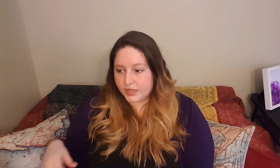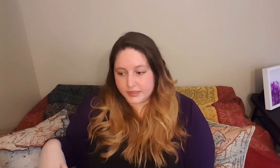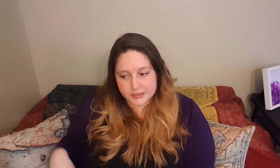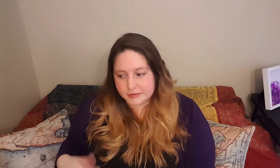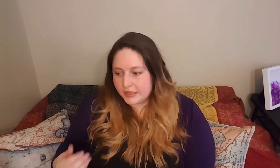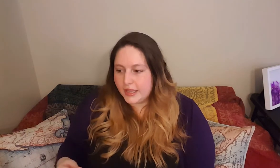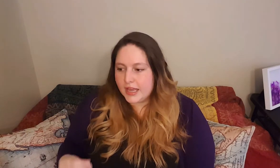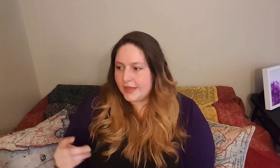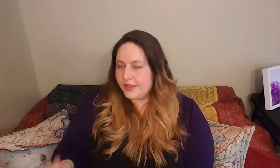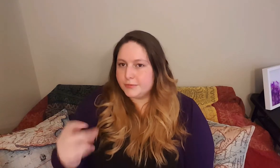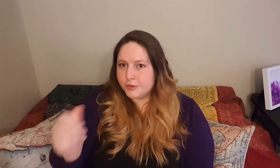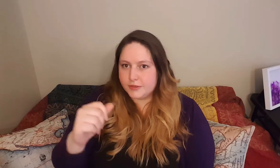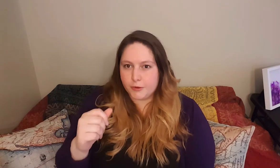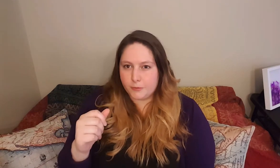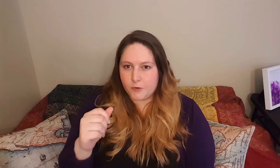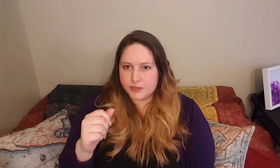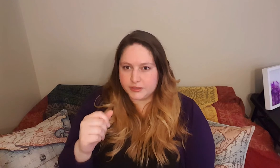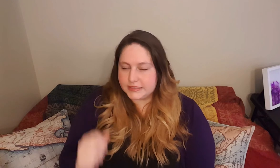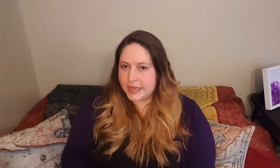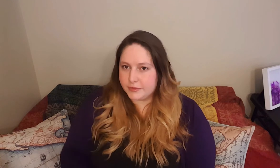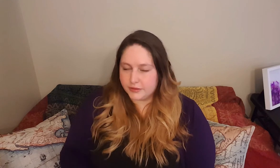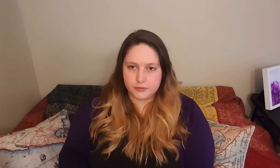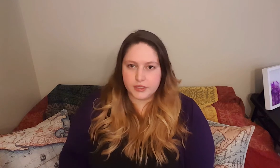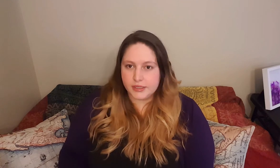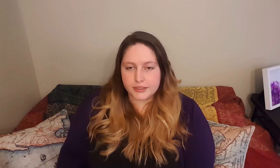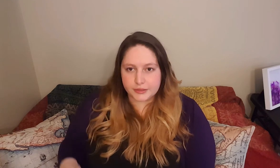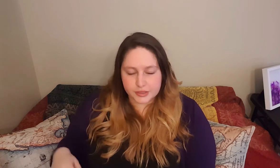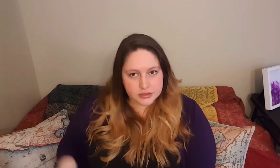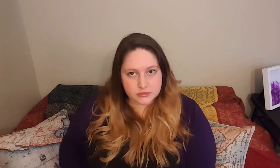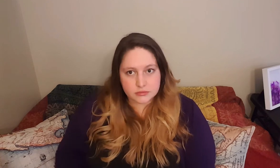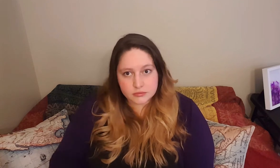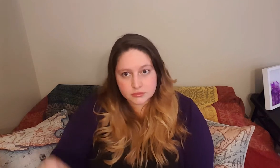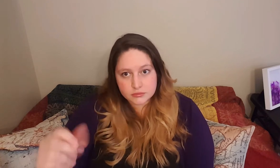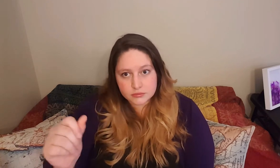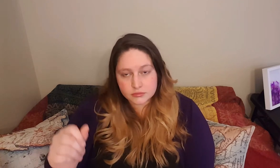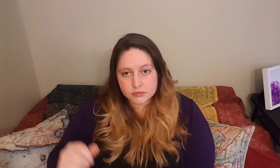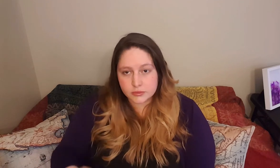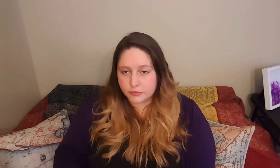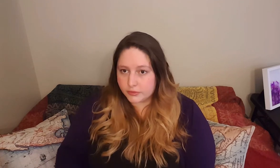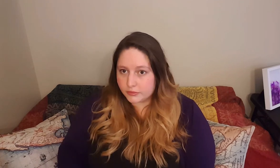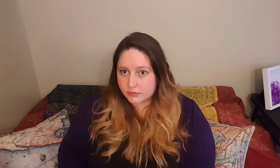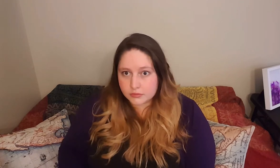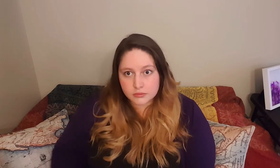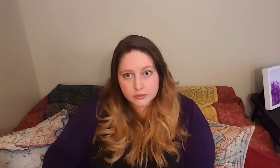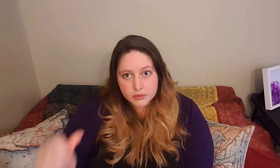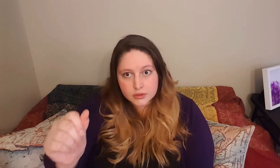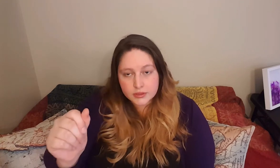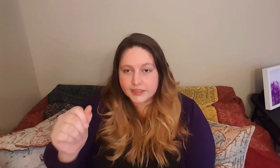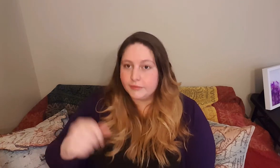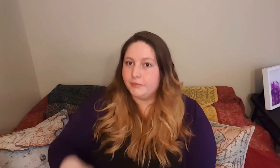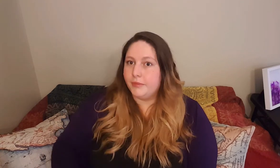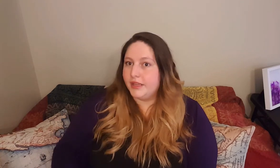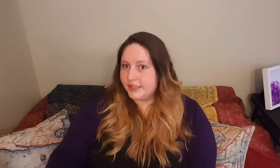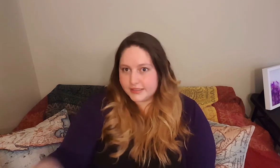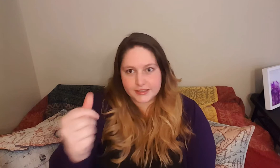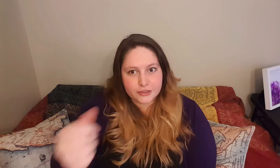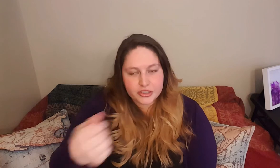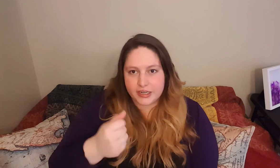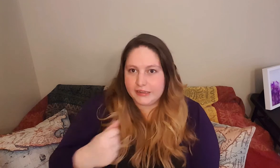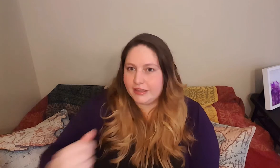And that's. I think it's mostly focused on the snap. So you can just. Or. But it's. long as you kind of have